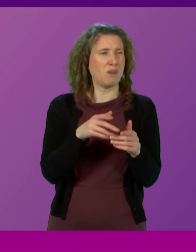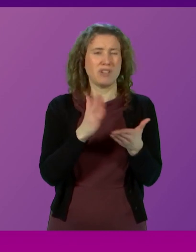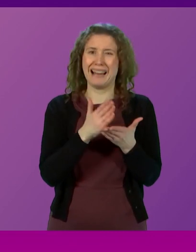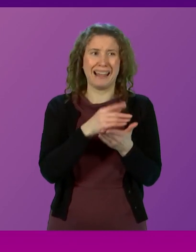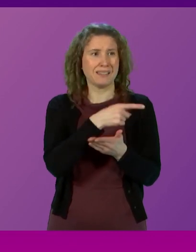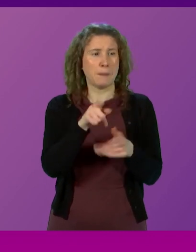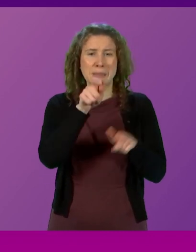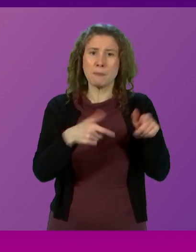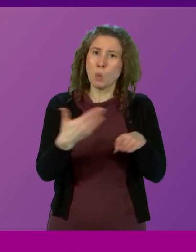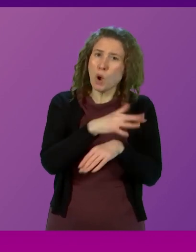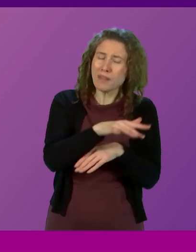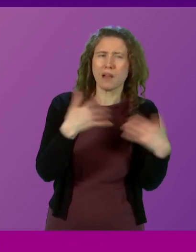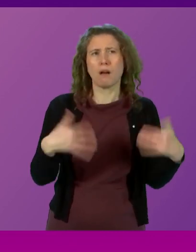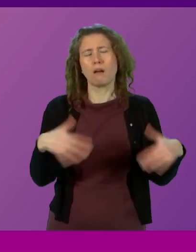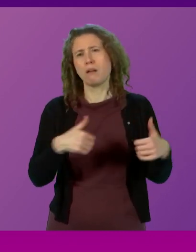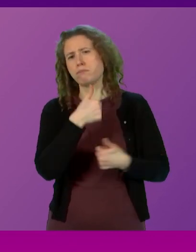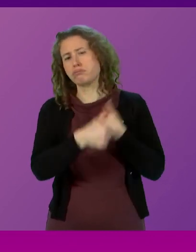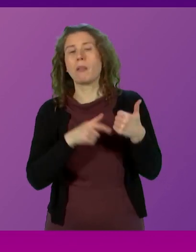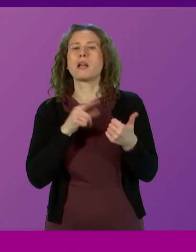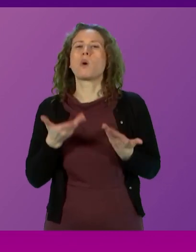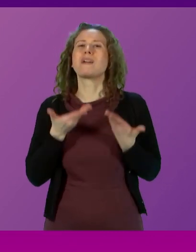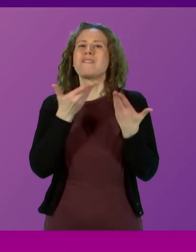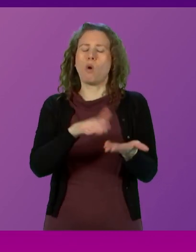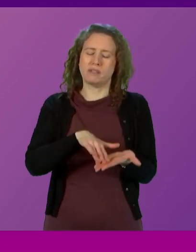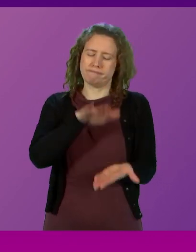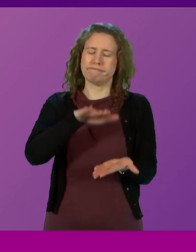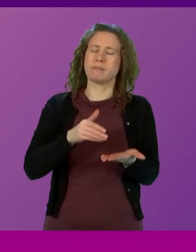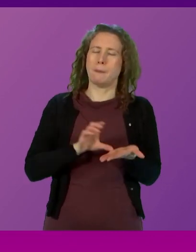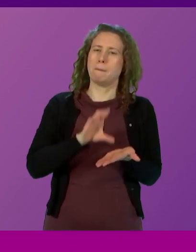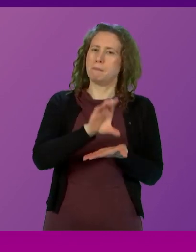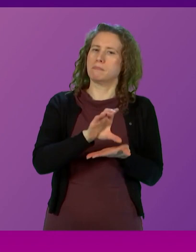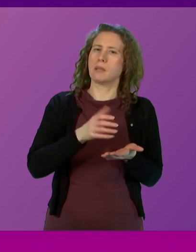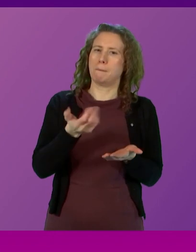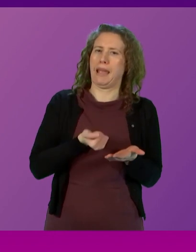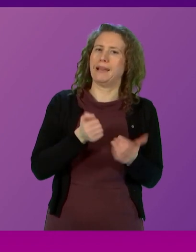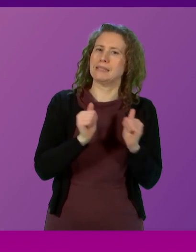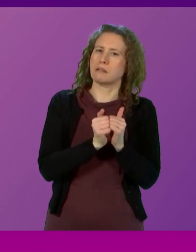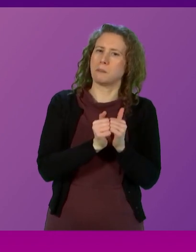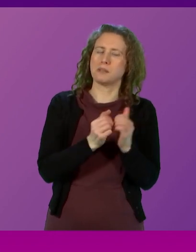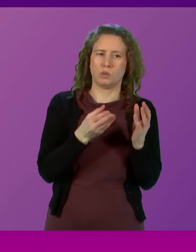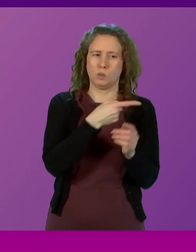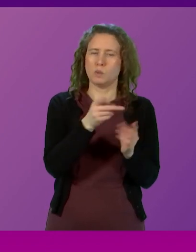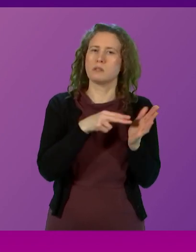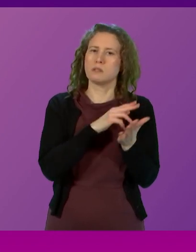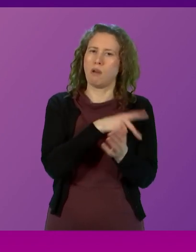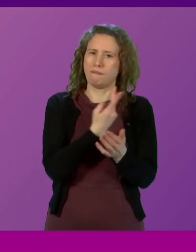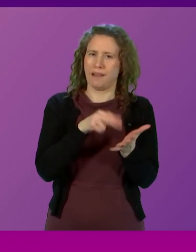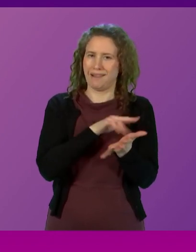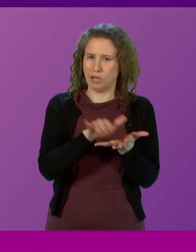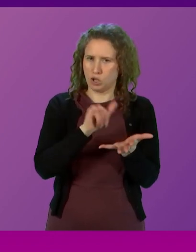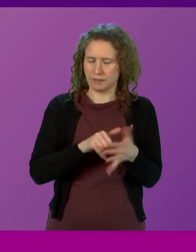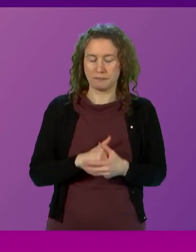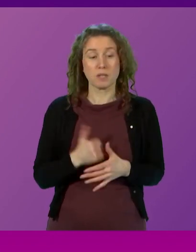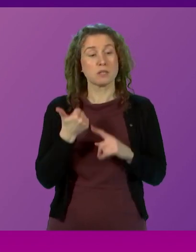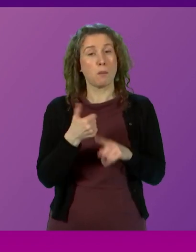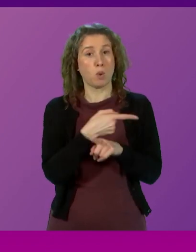NHS. That is why we have offered a formidable pay settlement to staff in the NHS. Supporting our